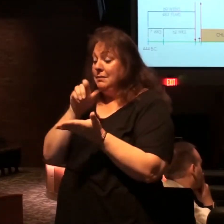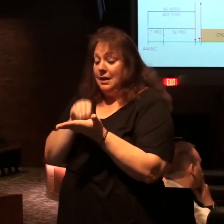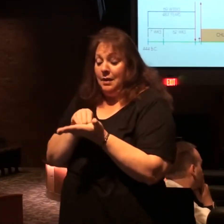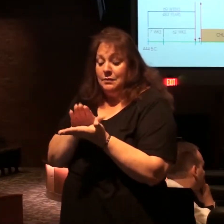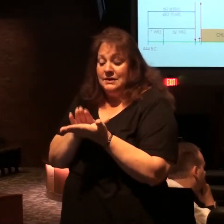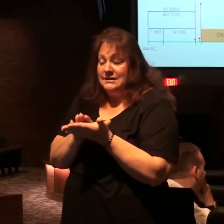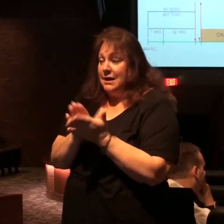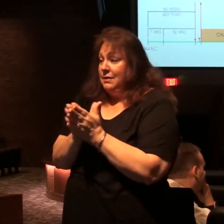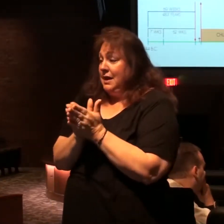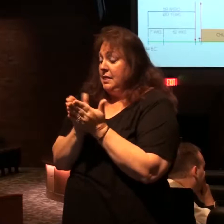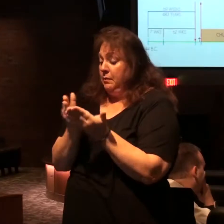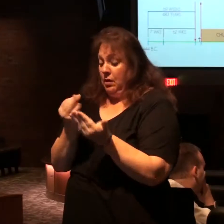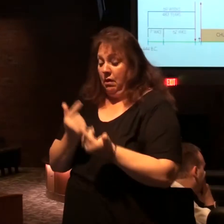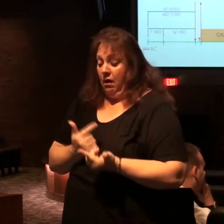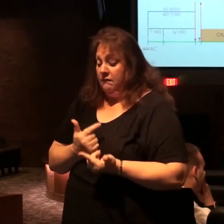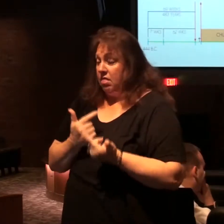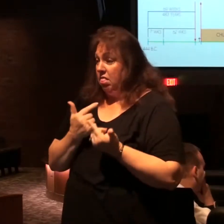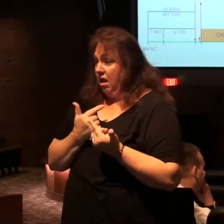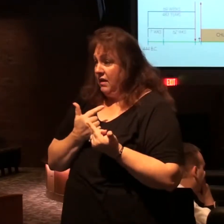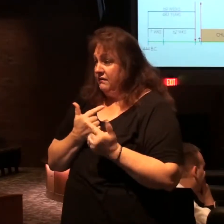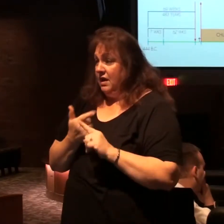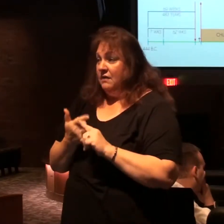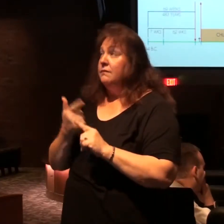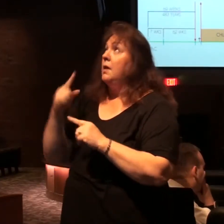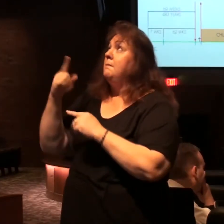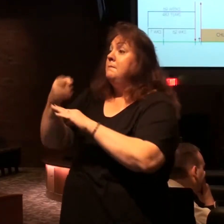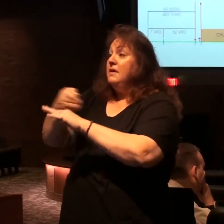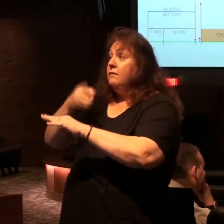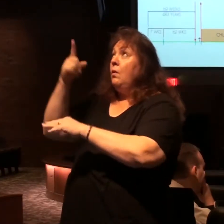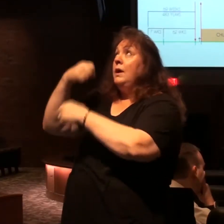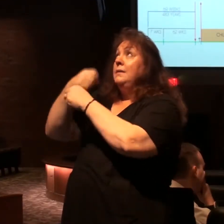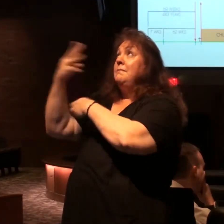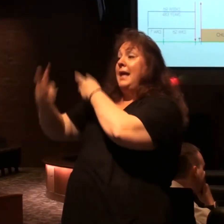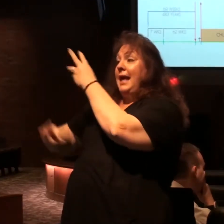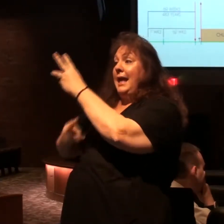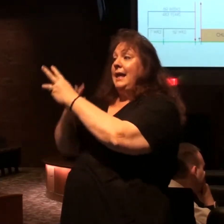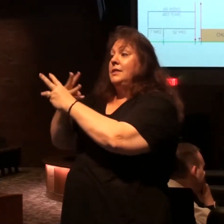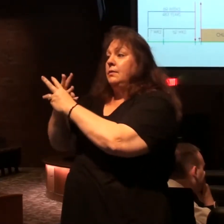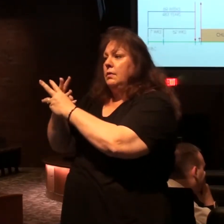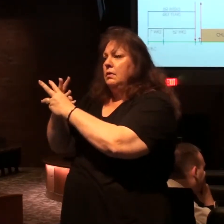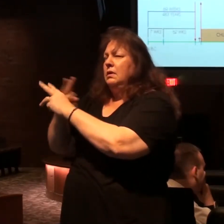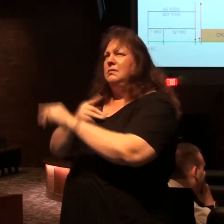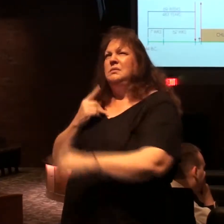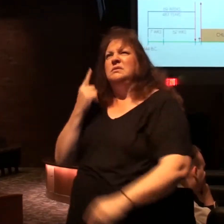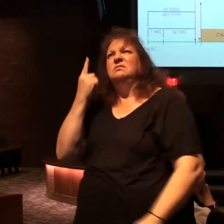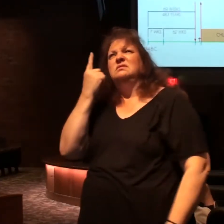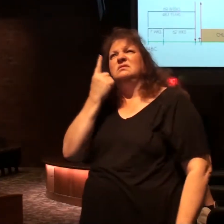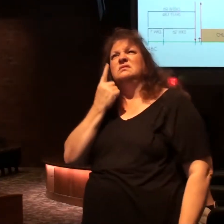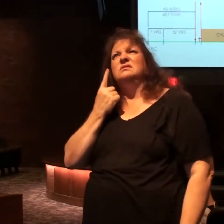written in the book of life and the foundation of the world are going to wonder